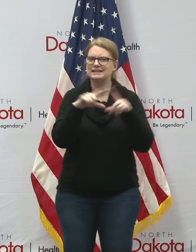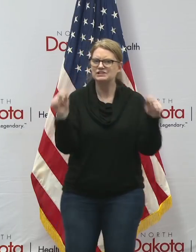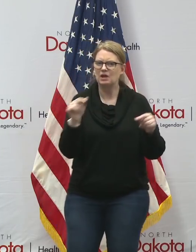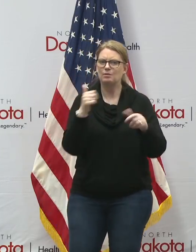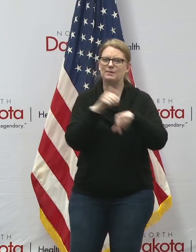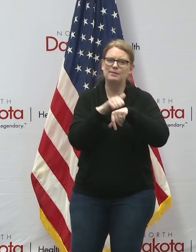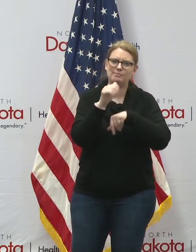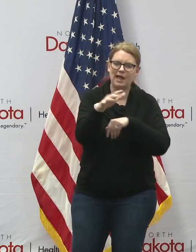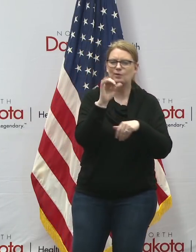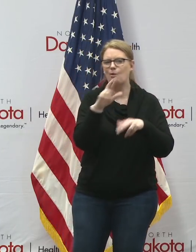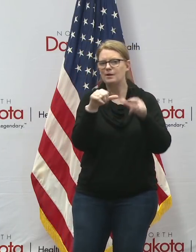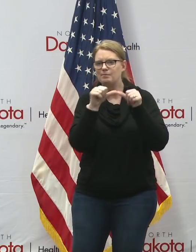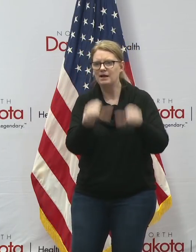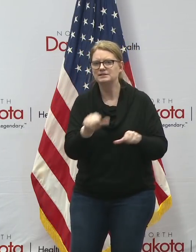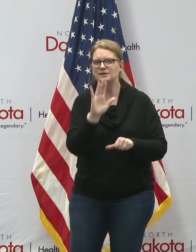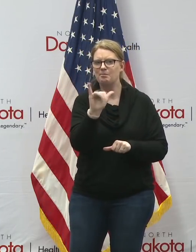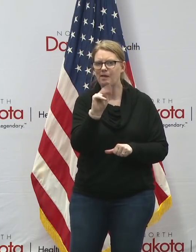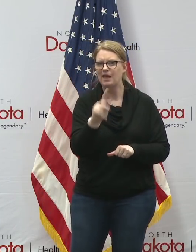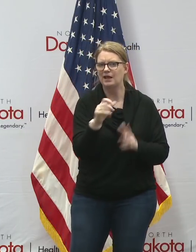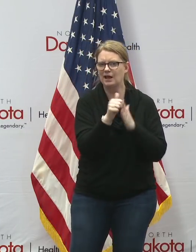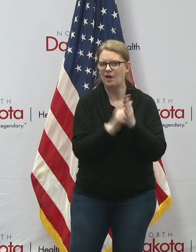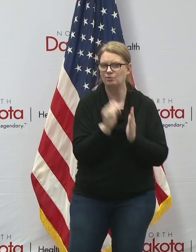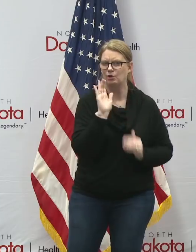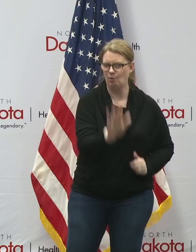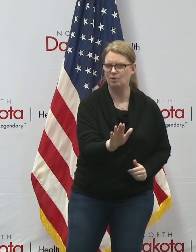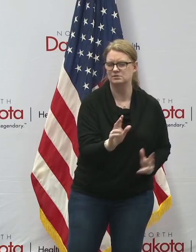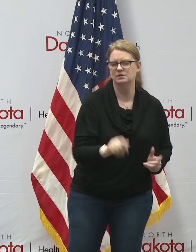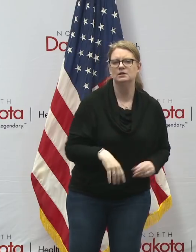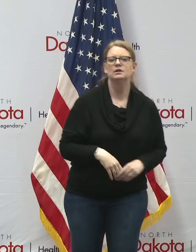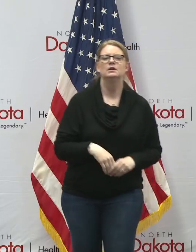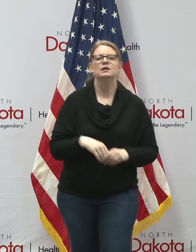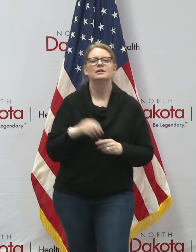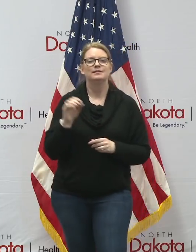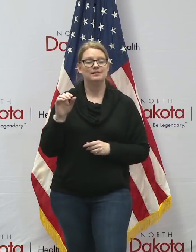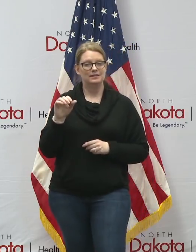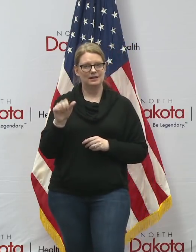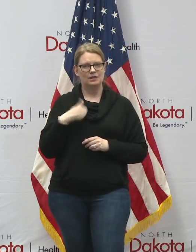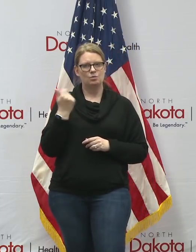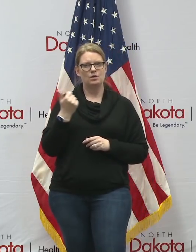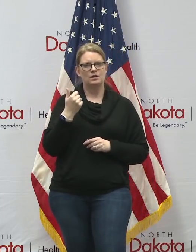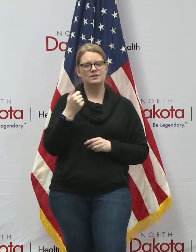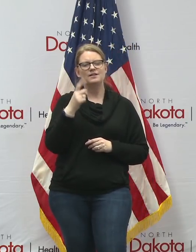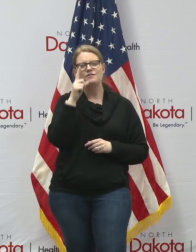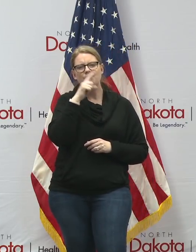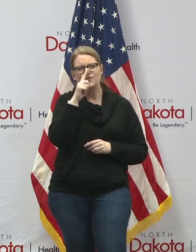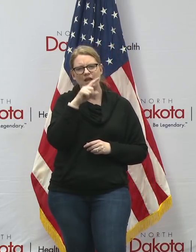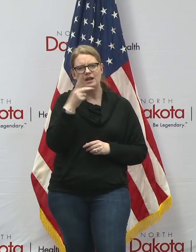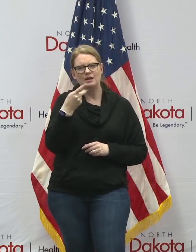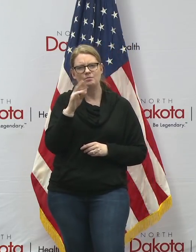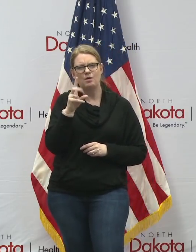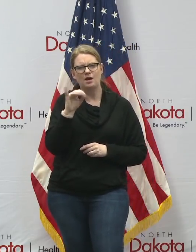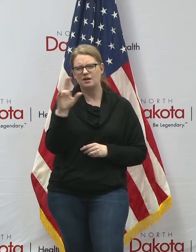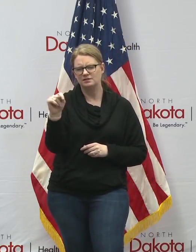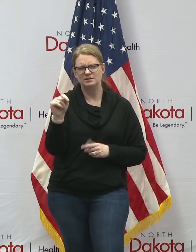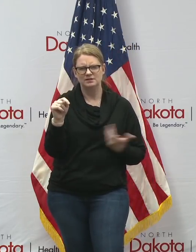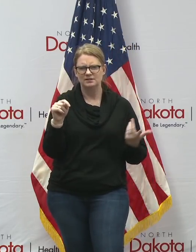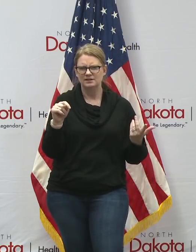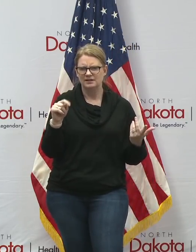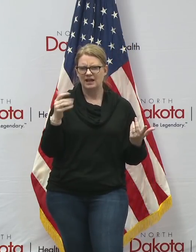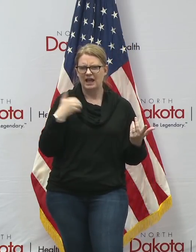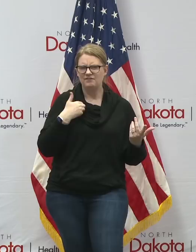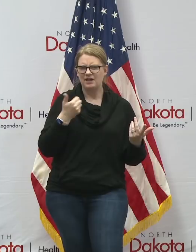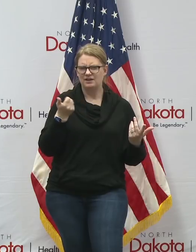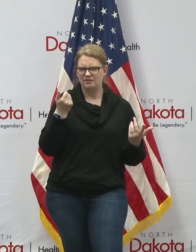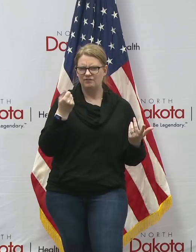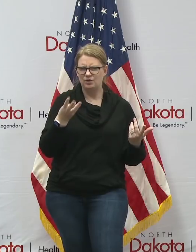next is something that uh i am familiar with and that's the fake products because i've gotten at least a couple of dozen